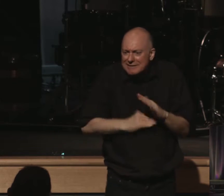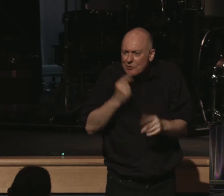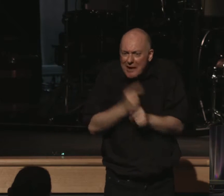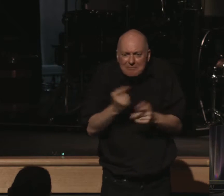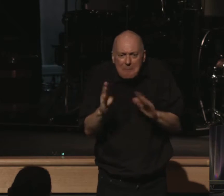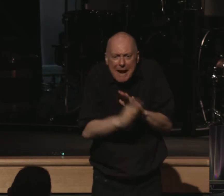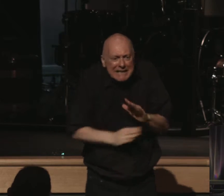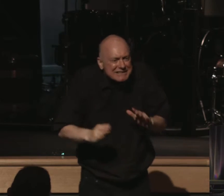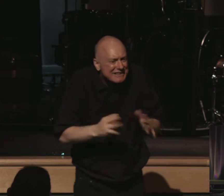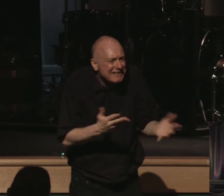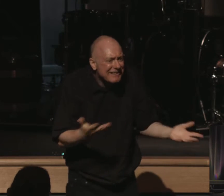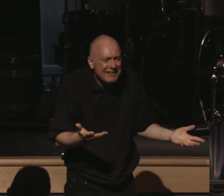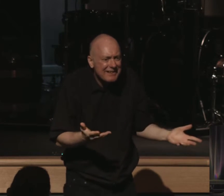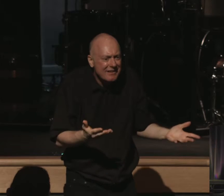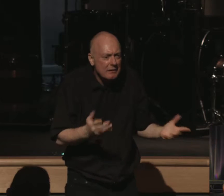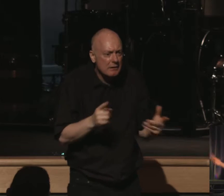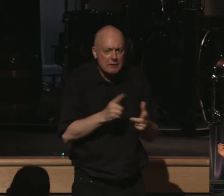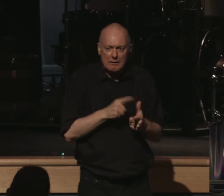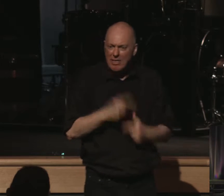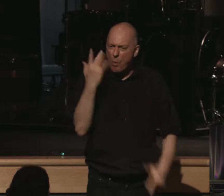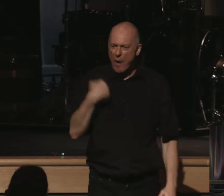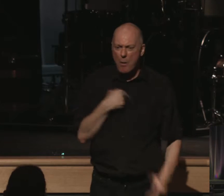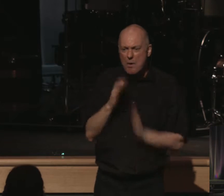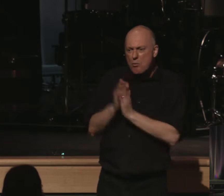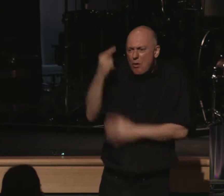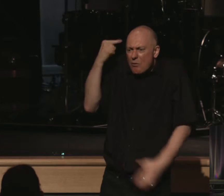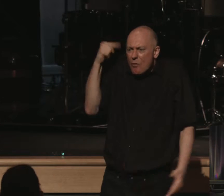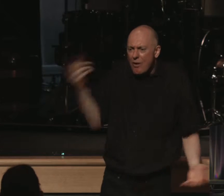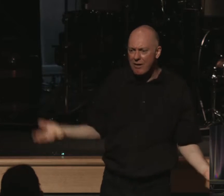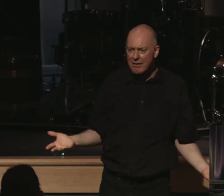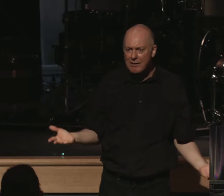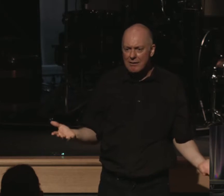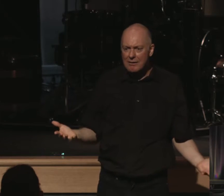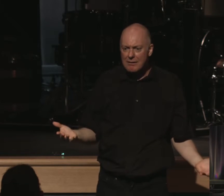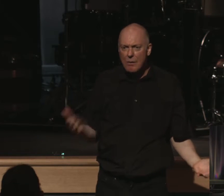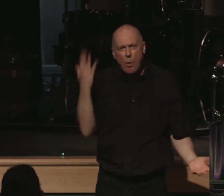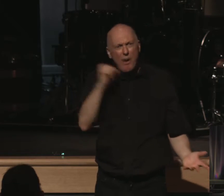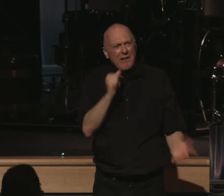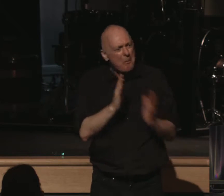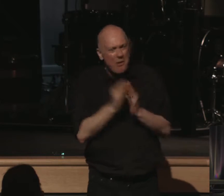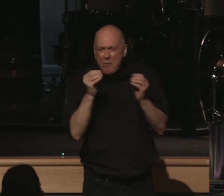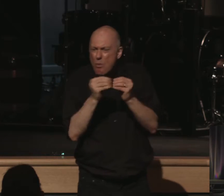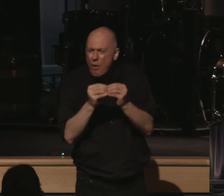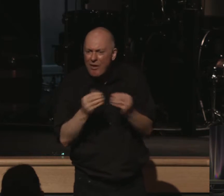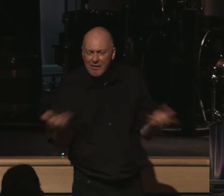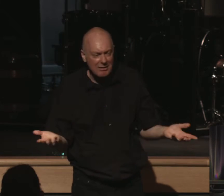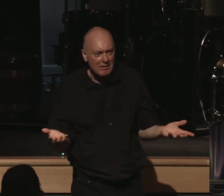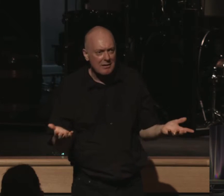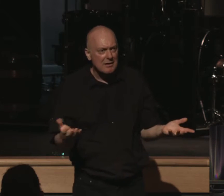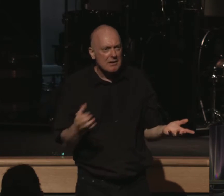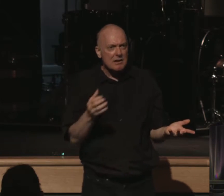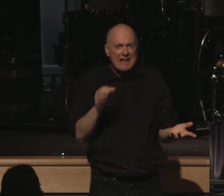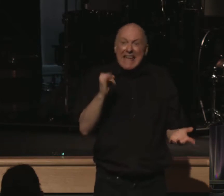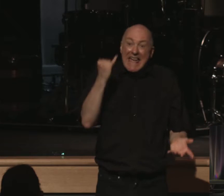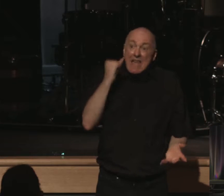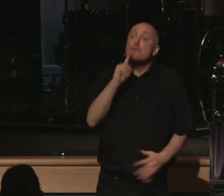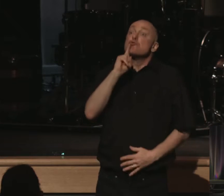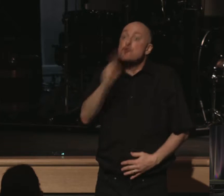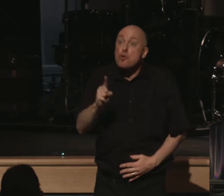it? So then why don't we pray? Why don't we pray more? If it's so true that the more I